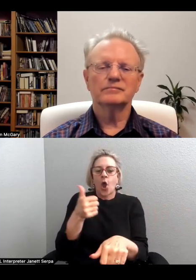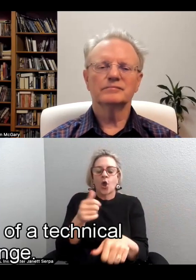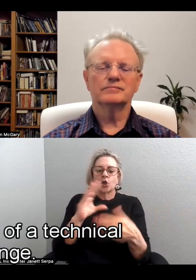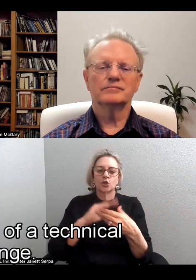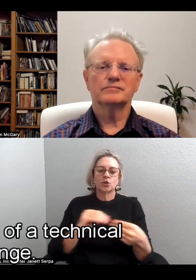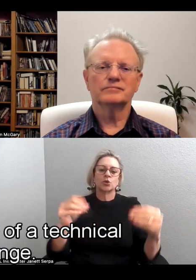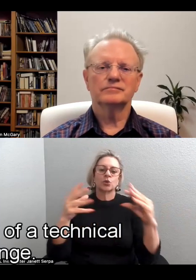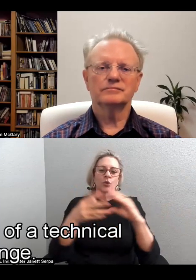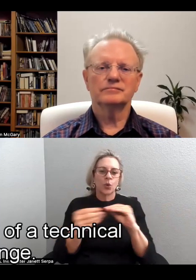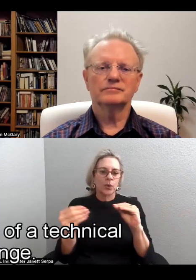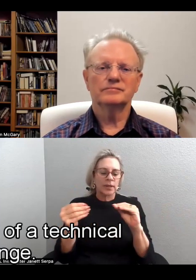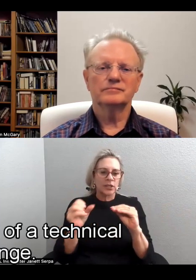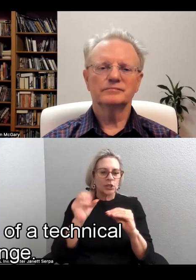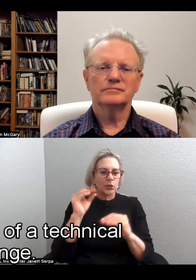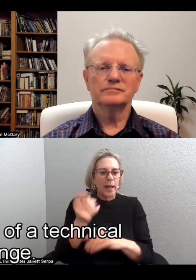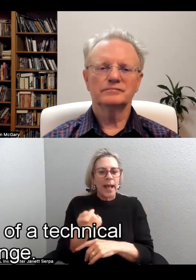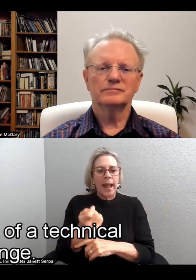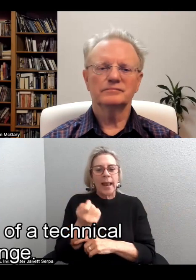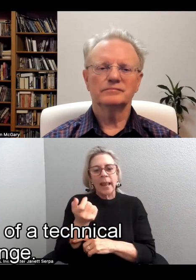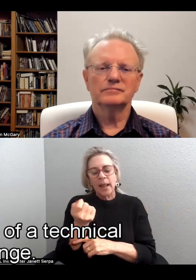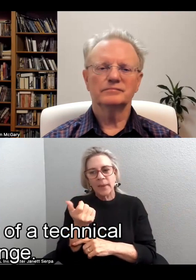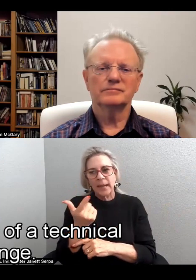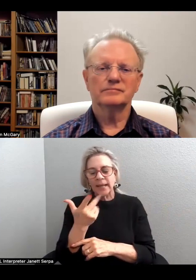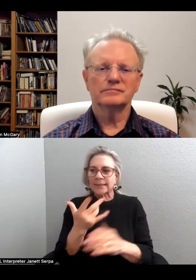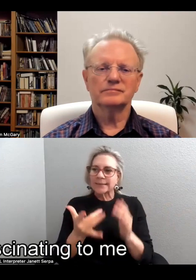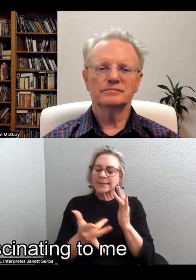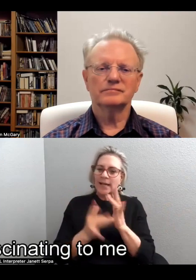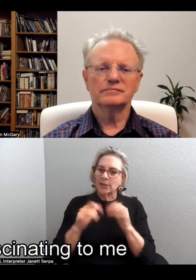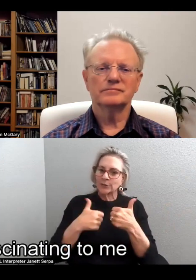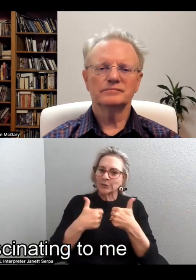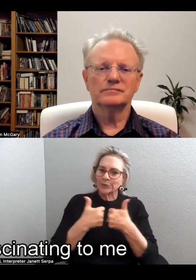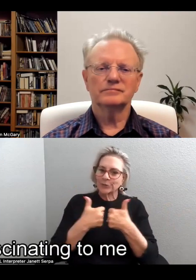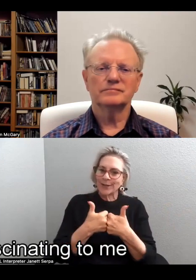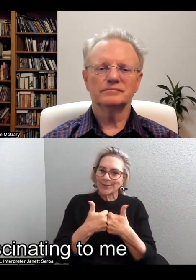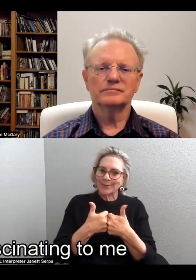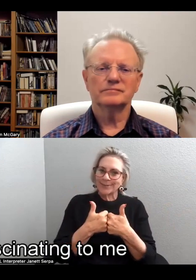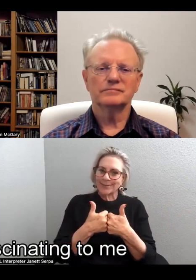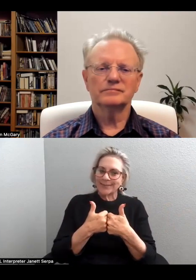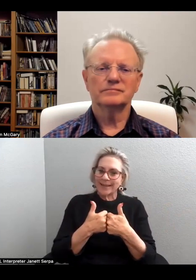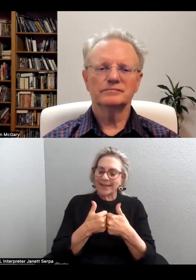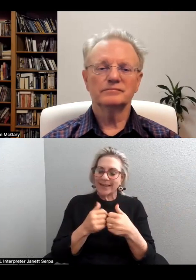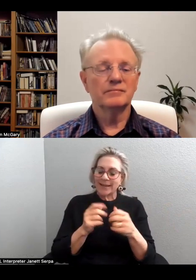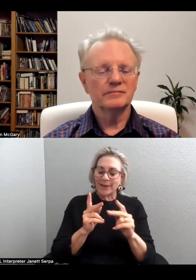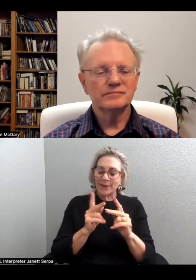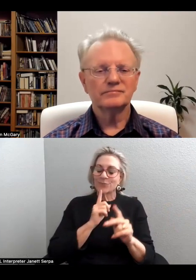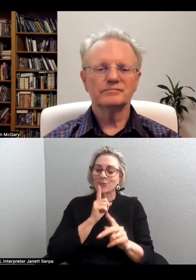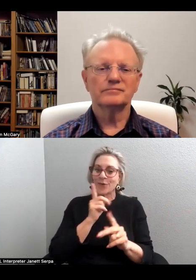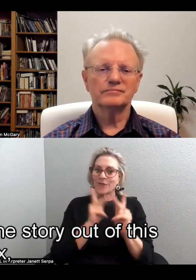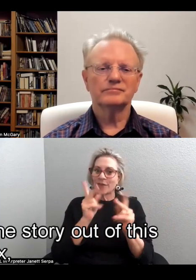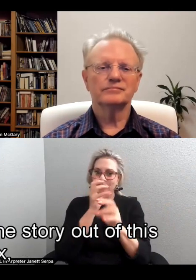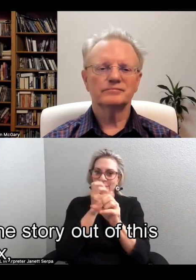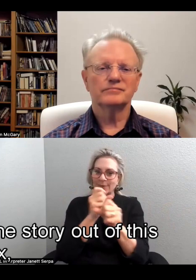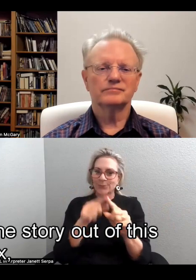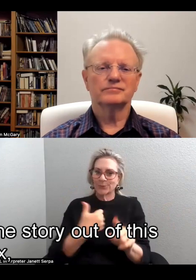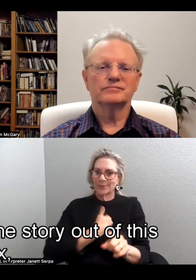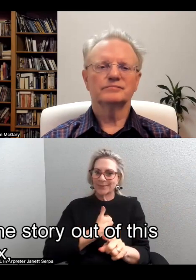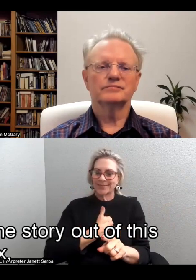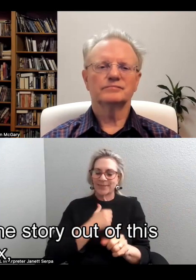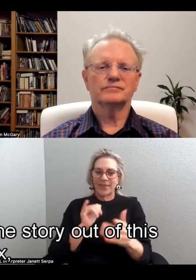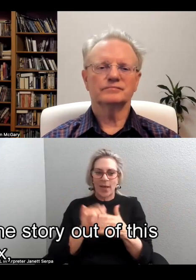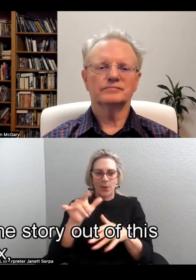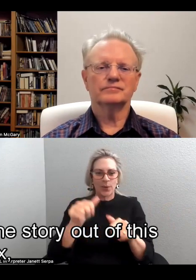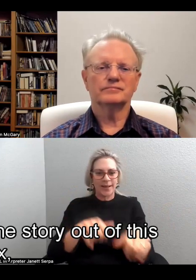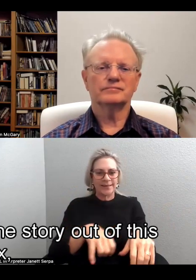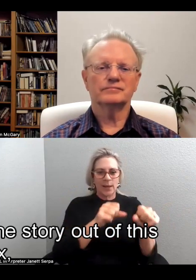So, it's a little bit of a technical challenge, and it's very fascinating to me that you can take one